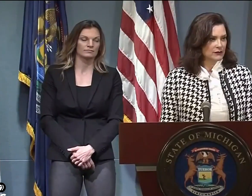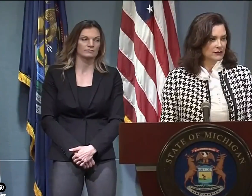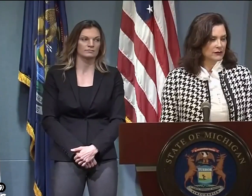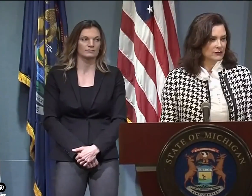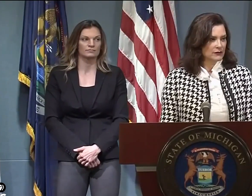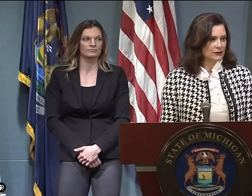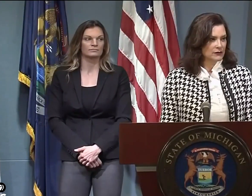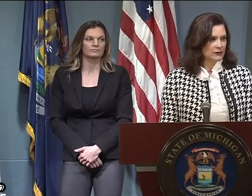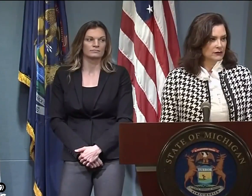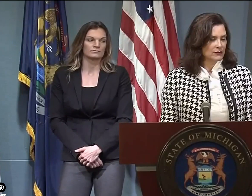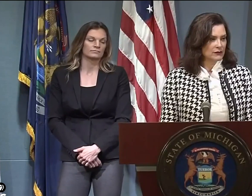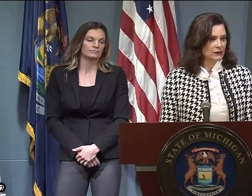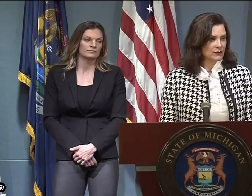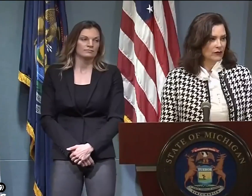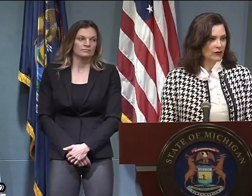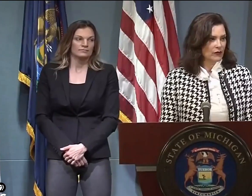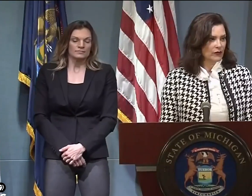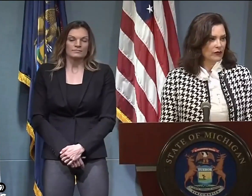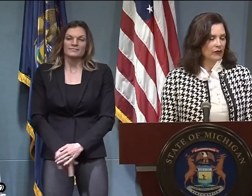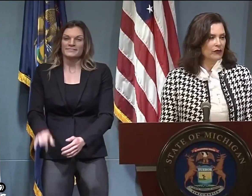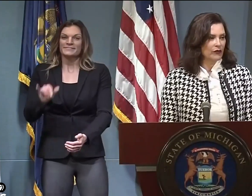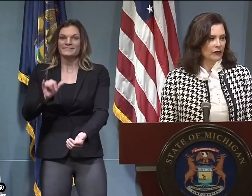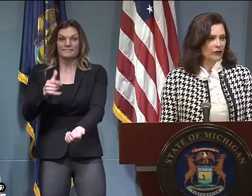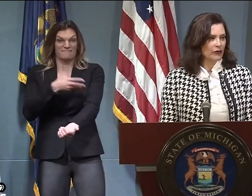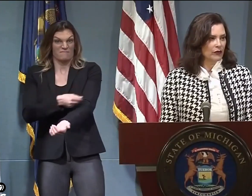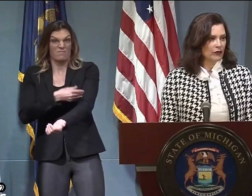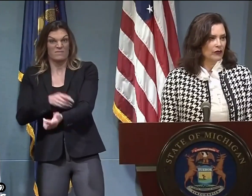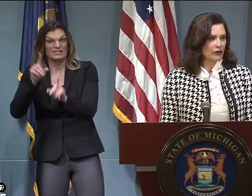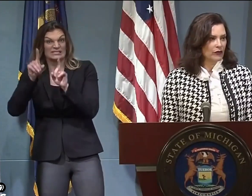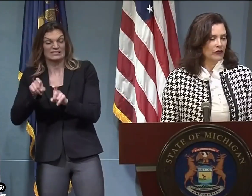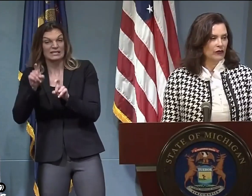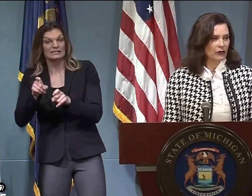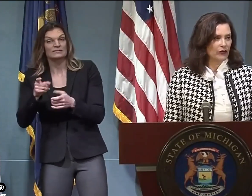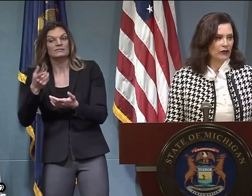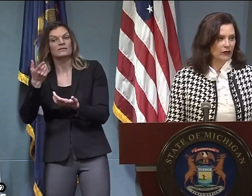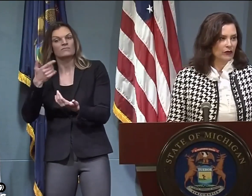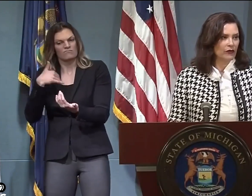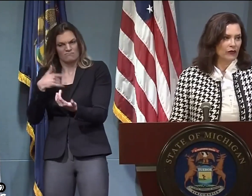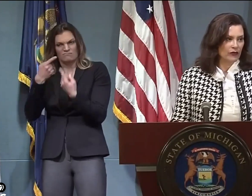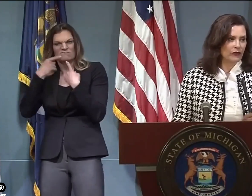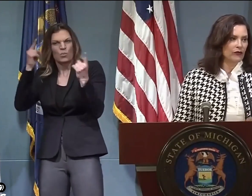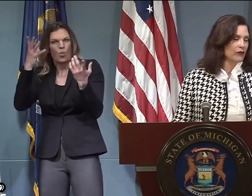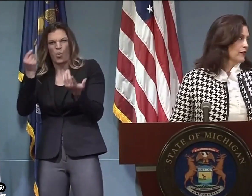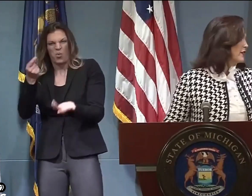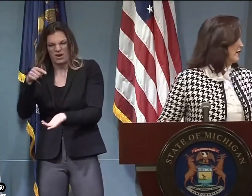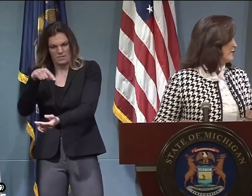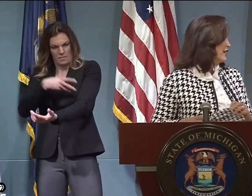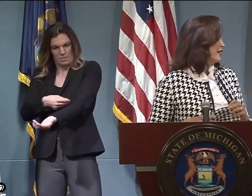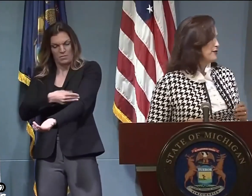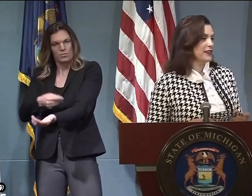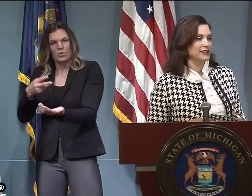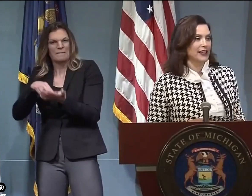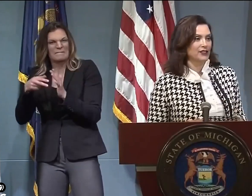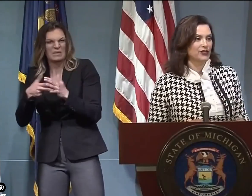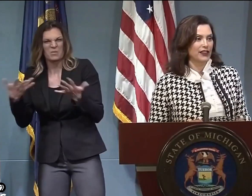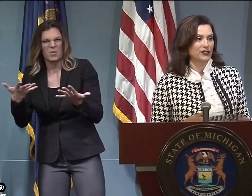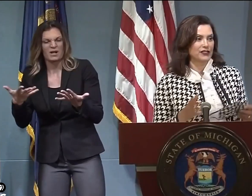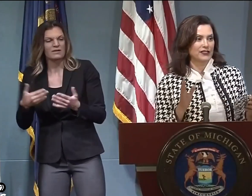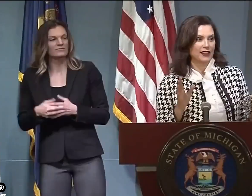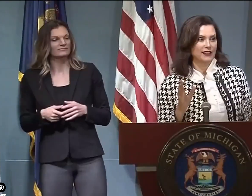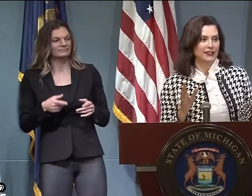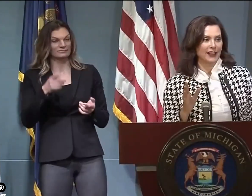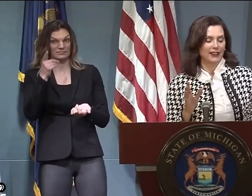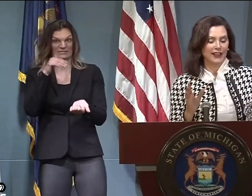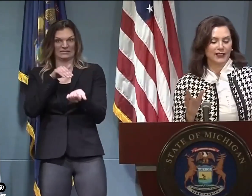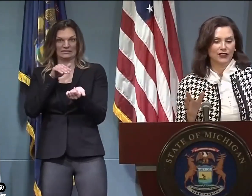When will we start to see results from antibody testing? And so far what are we learning from those tests?